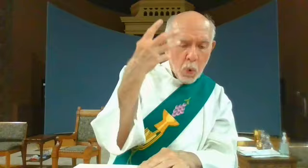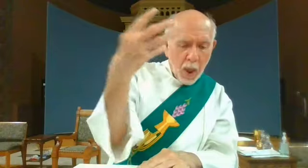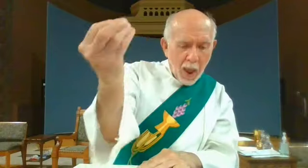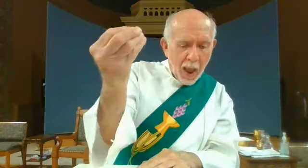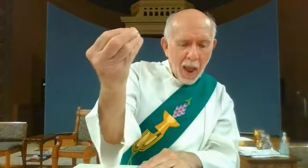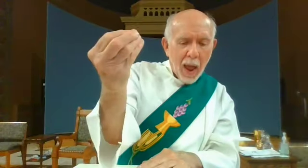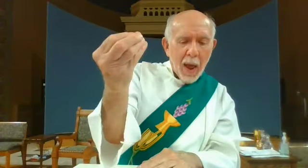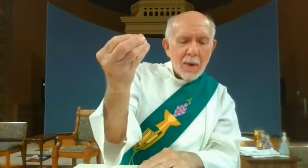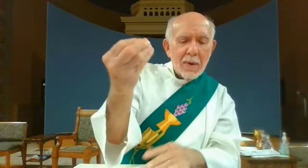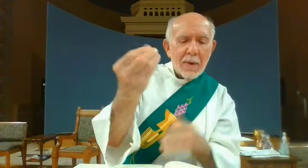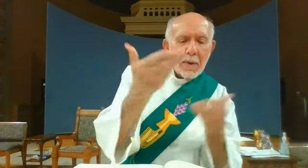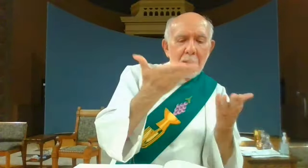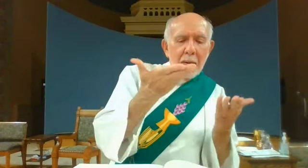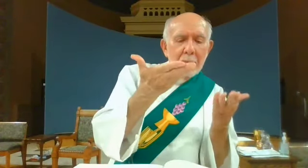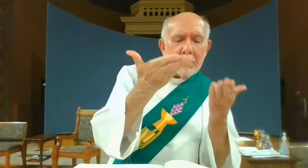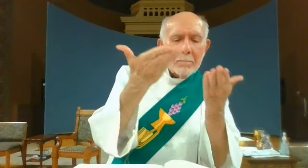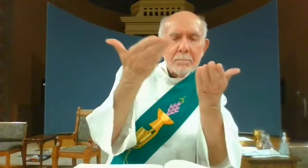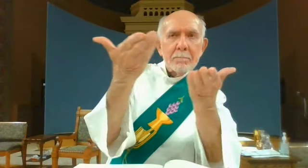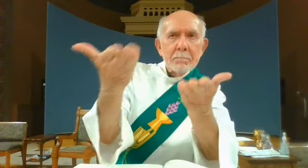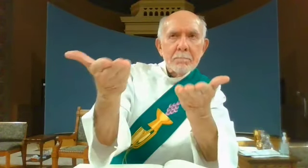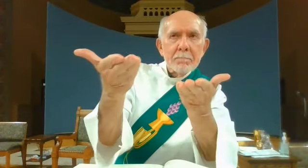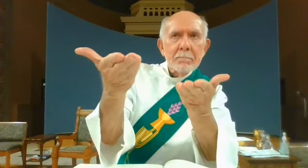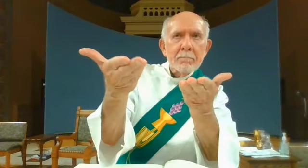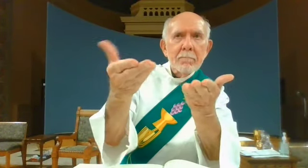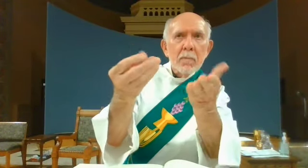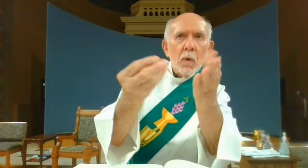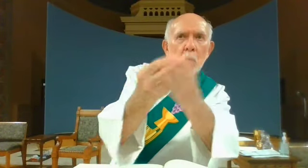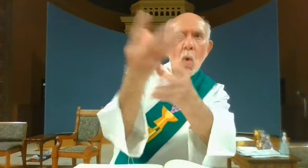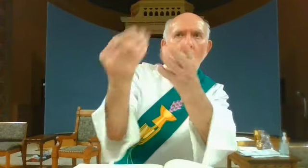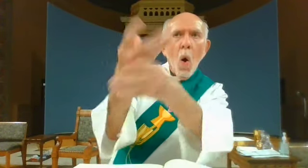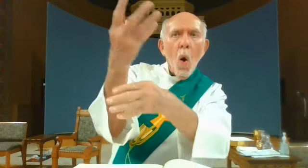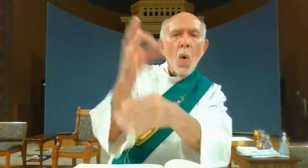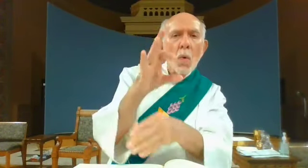and bear fruit that will remain